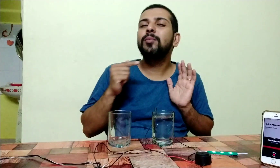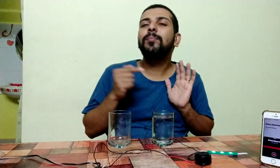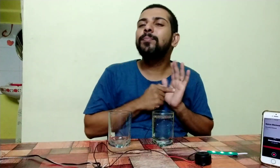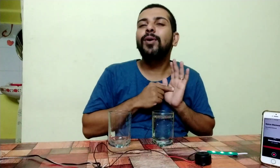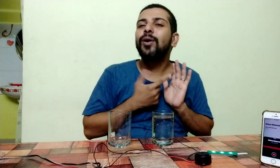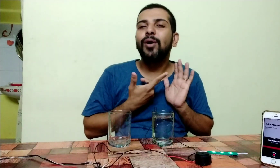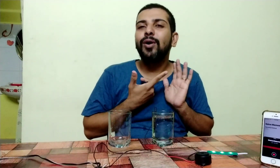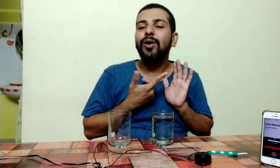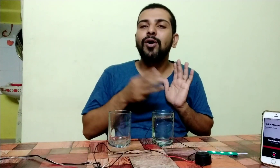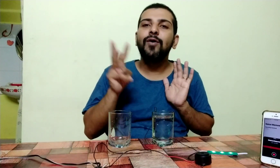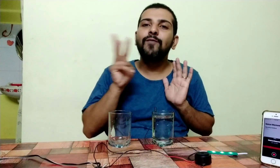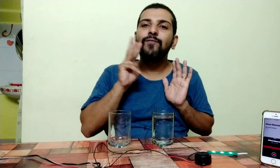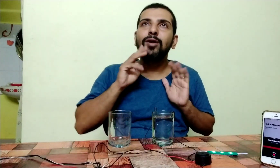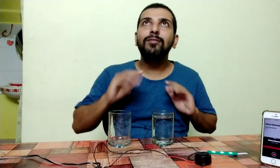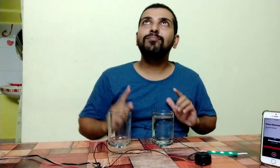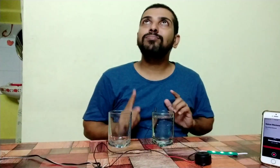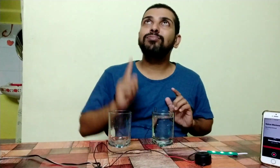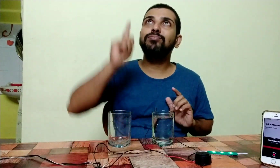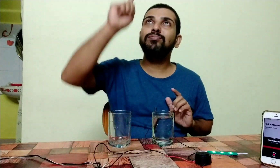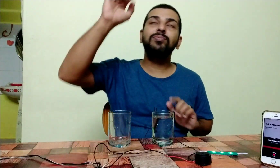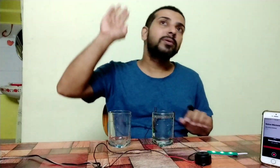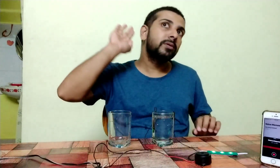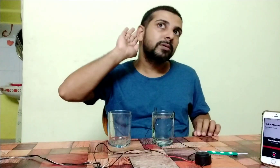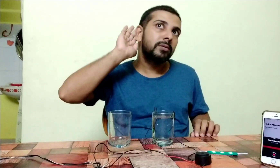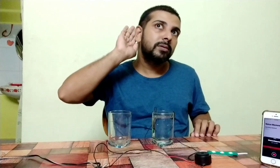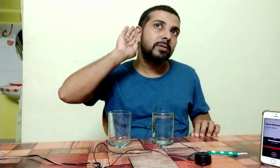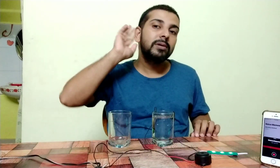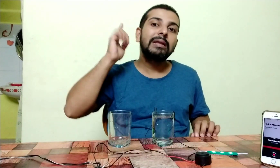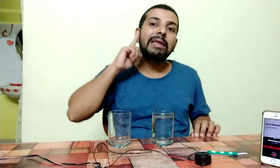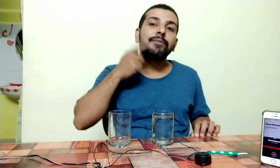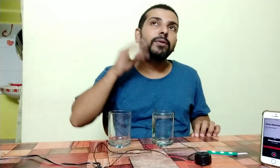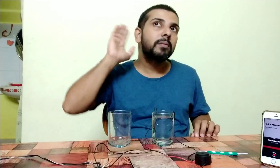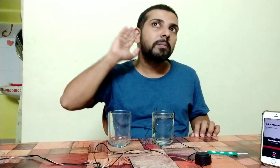You're not lost You're not lost